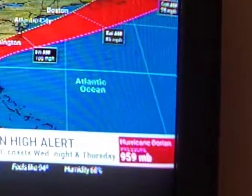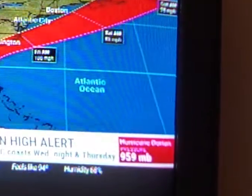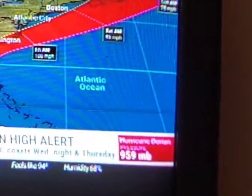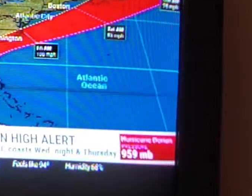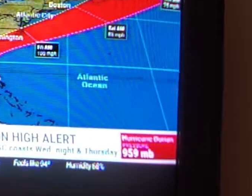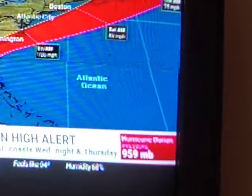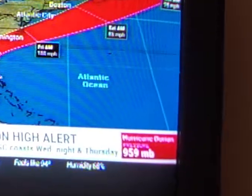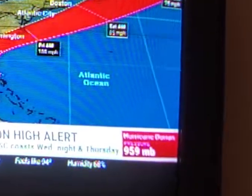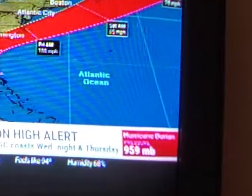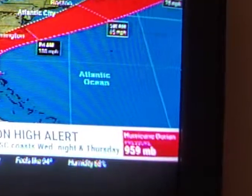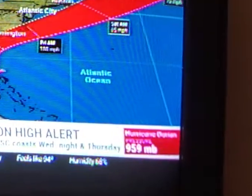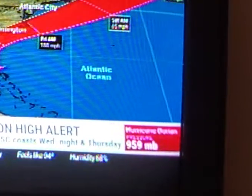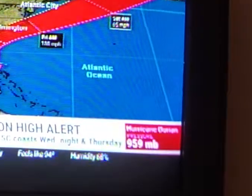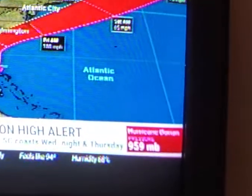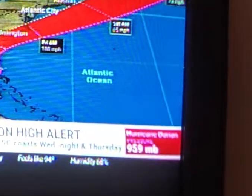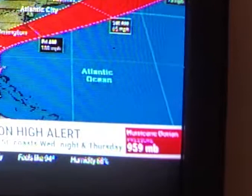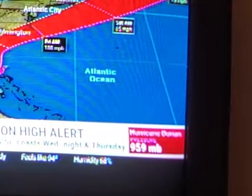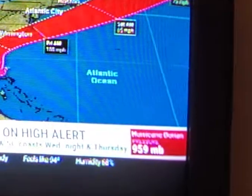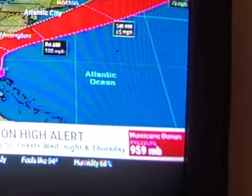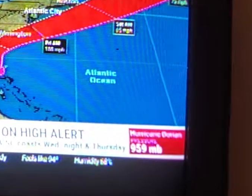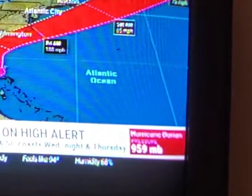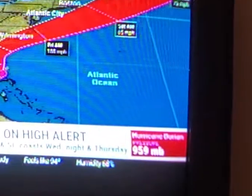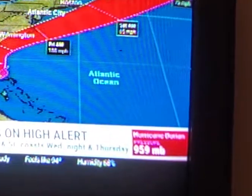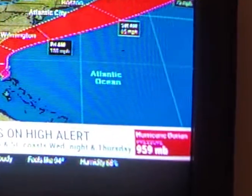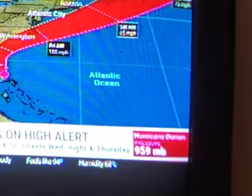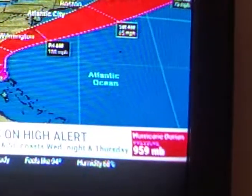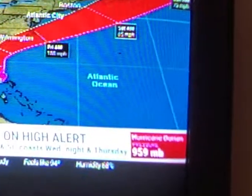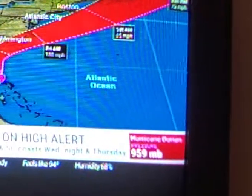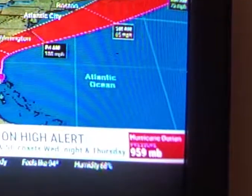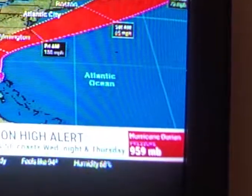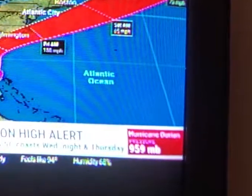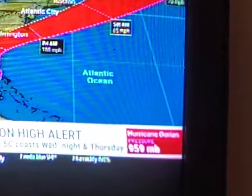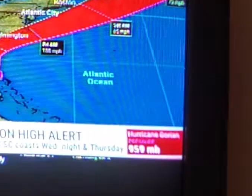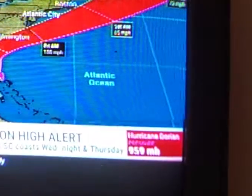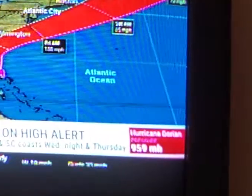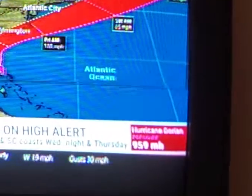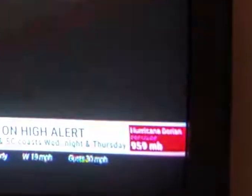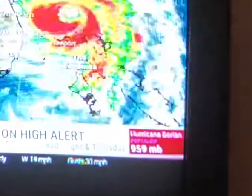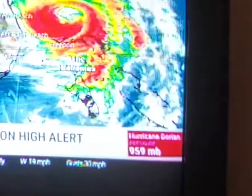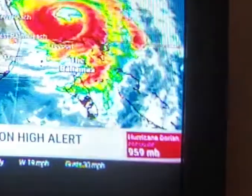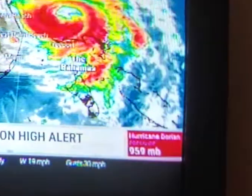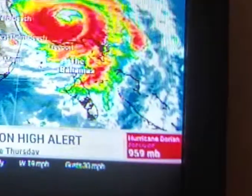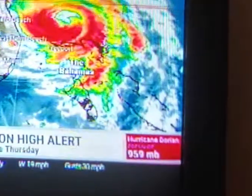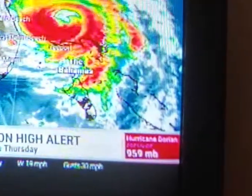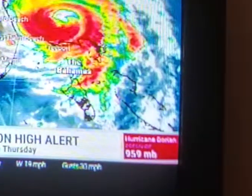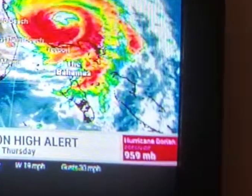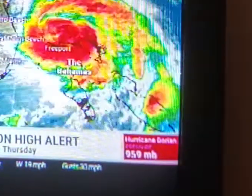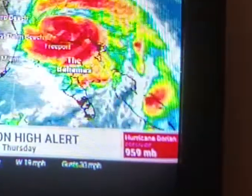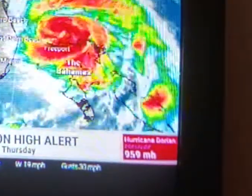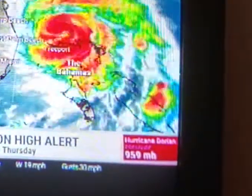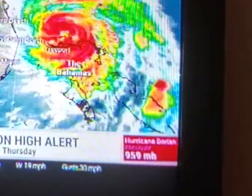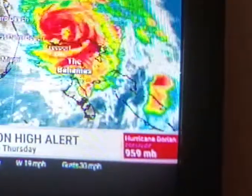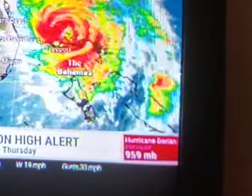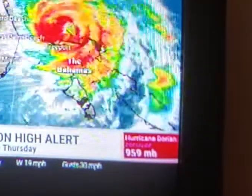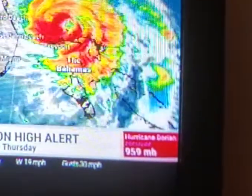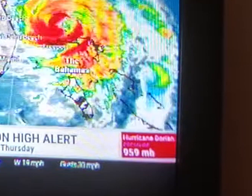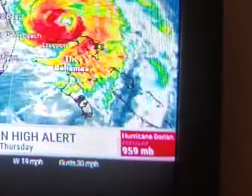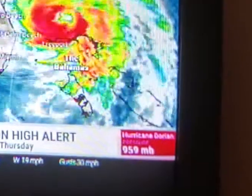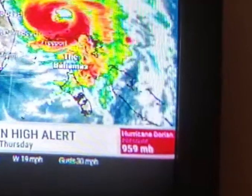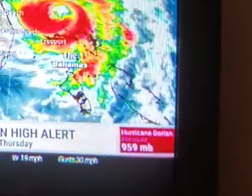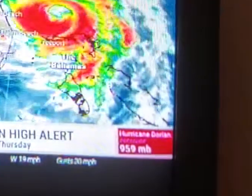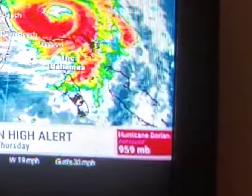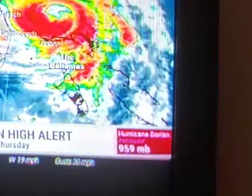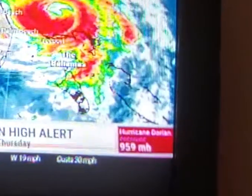you, God, parted the water. Moses said, come to God and pray. He will protect you from the mighty